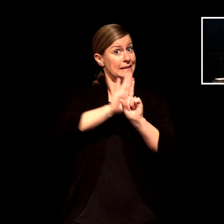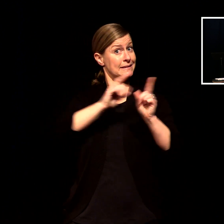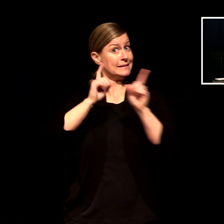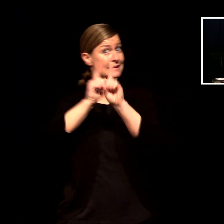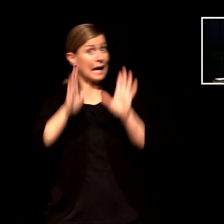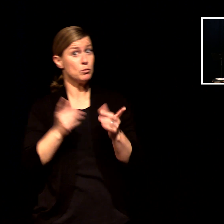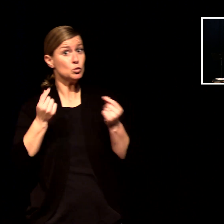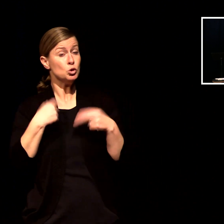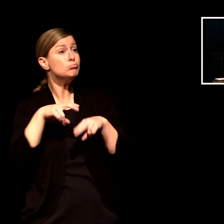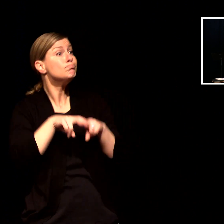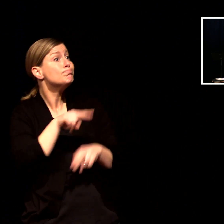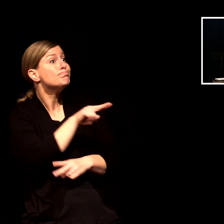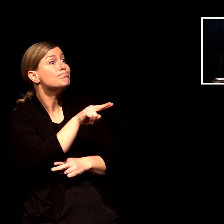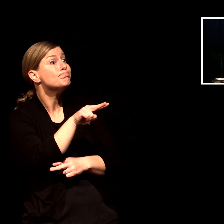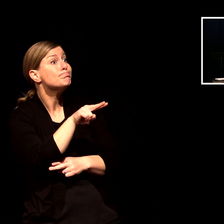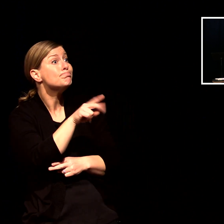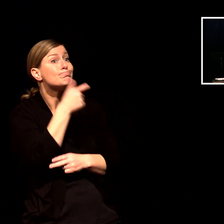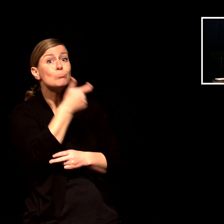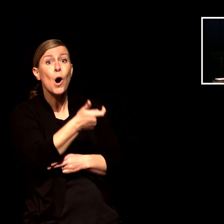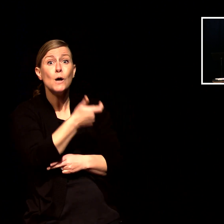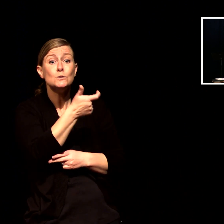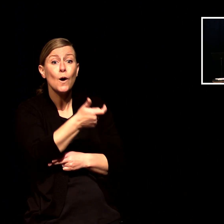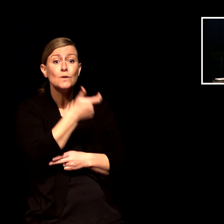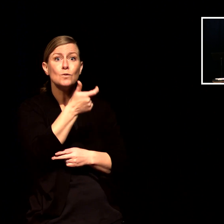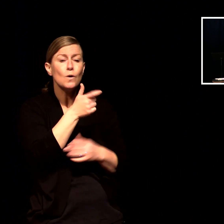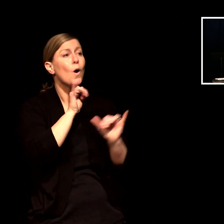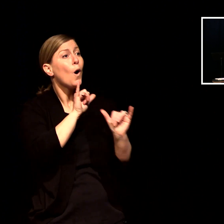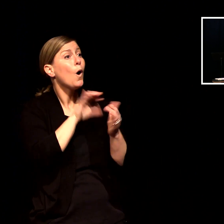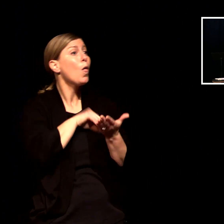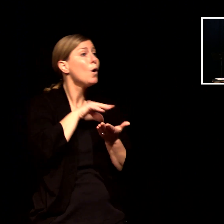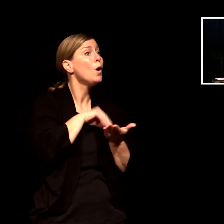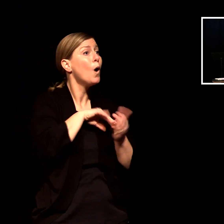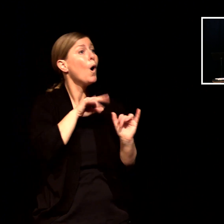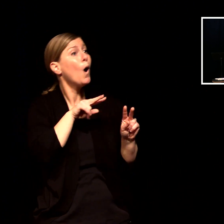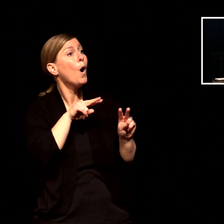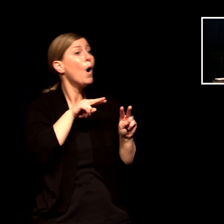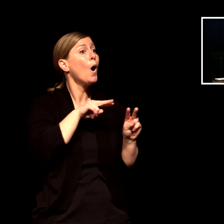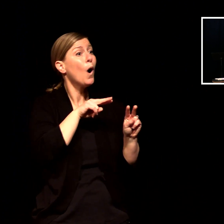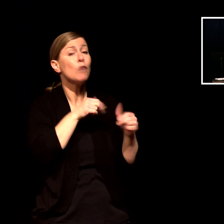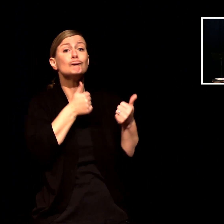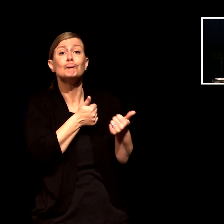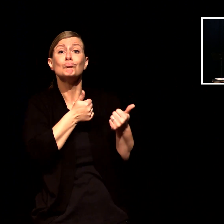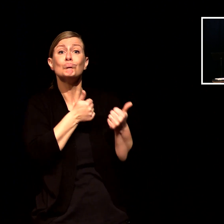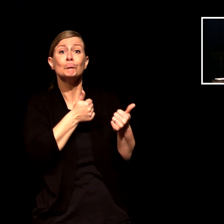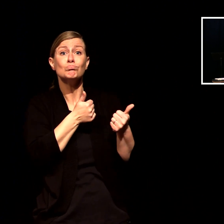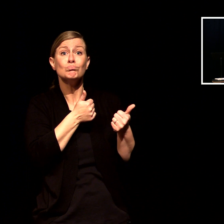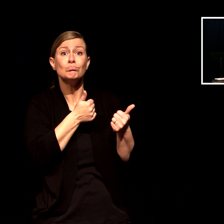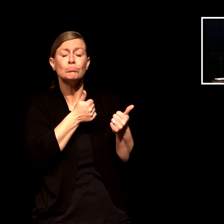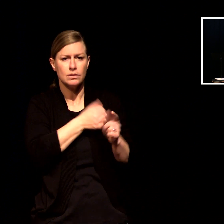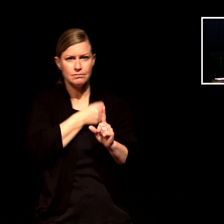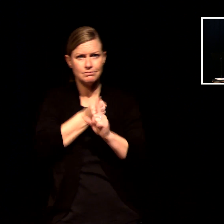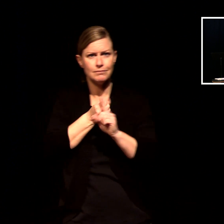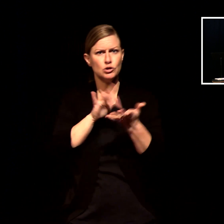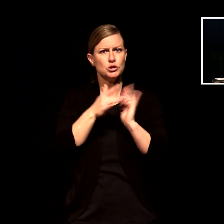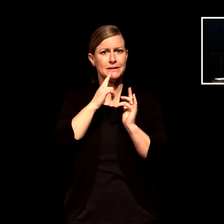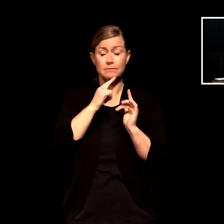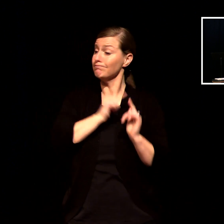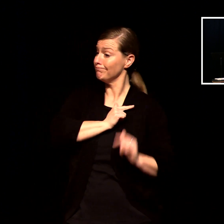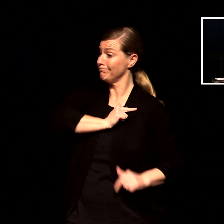kicks off with the exact same verse we just read it'll seem very familiar to you when i read it again but this is phase two and in phase two